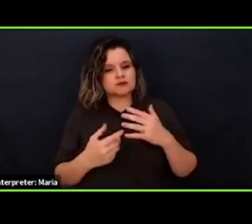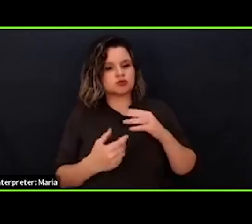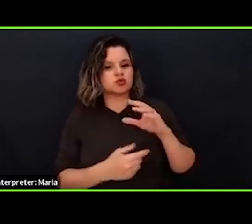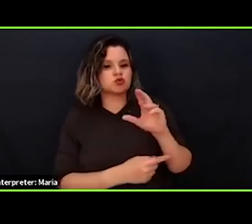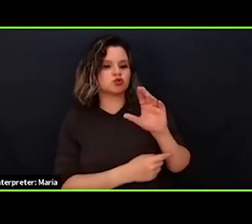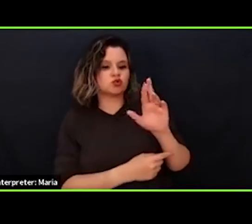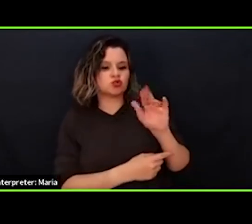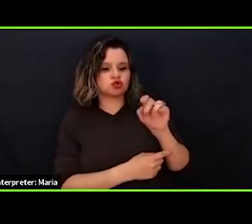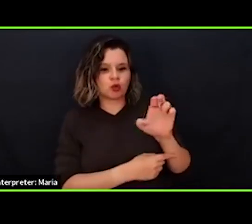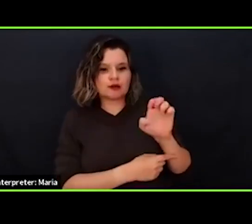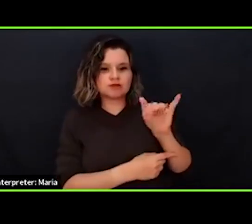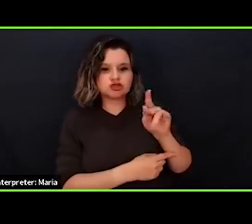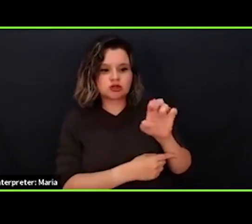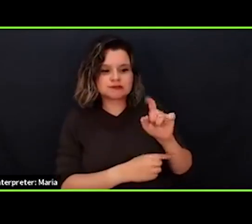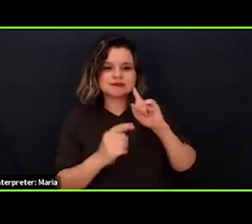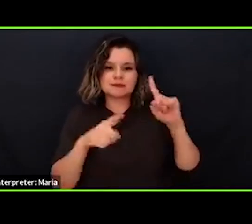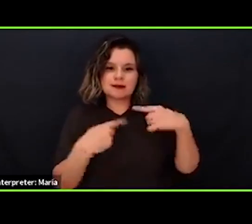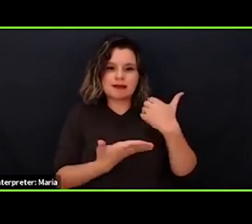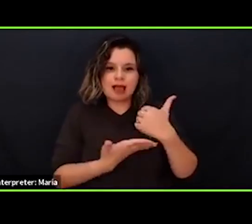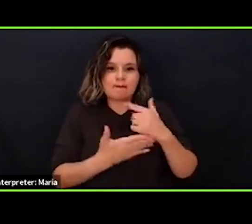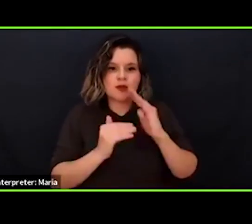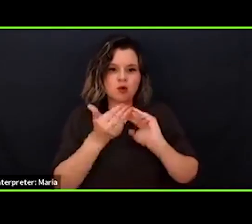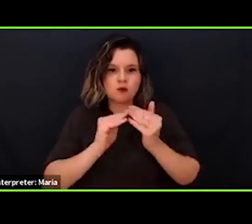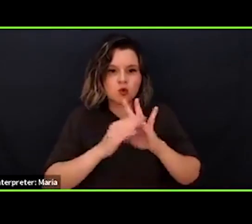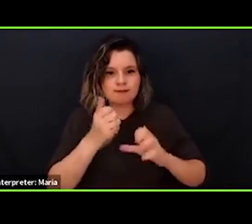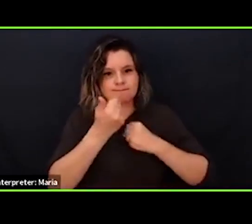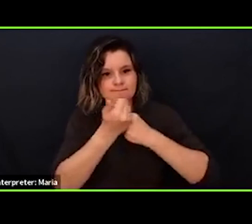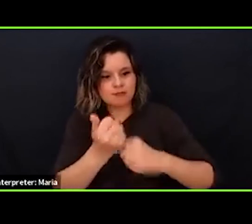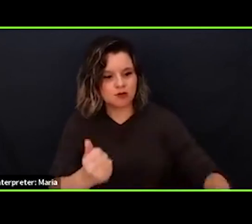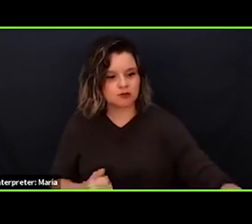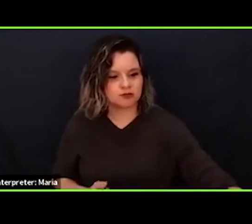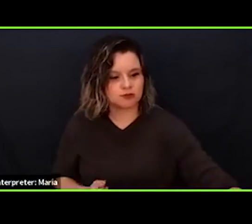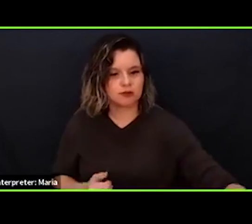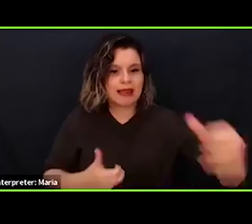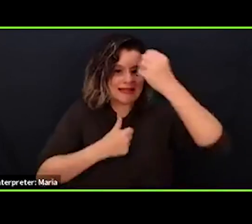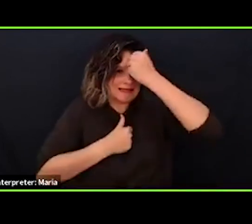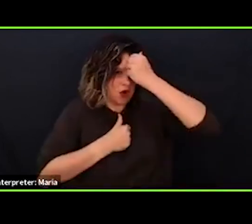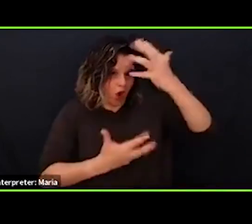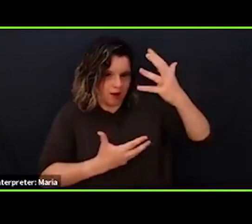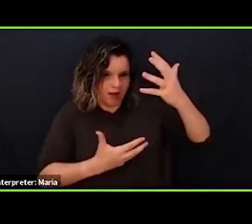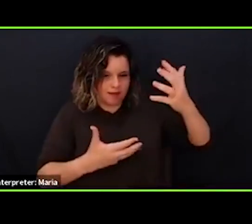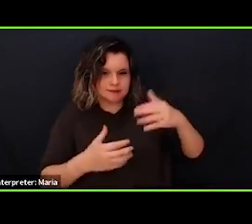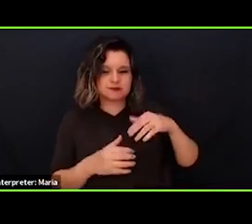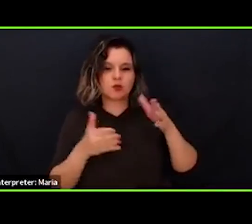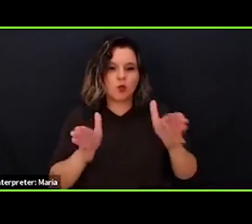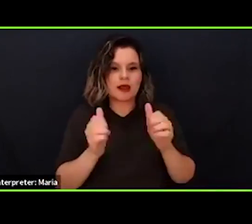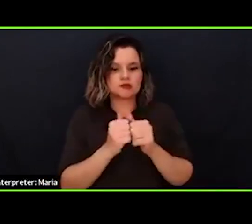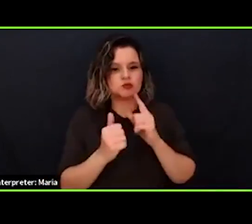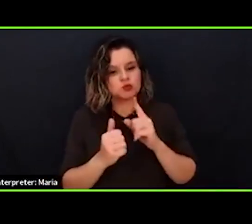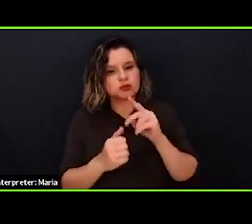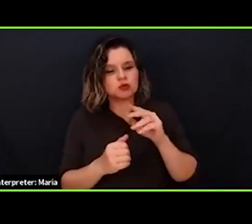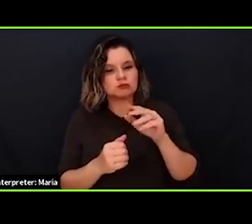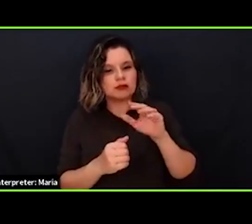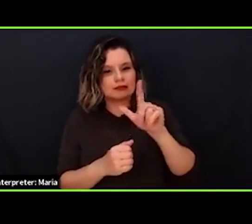has been over the years helping communities build decolonized ways of doing this to circumvent the criminal legal system.